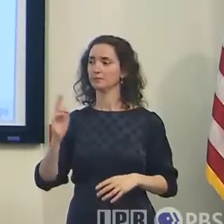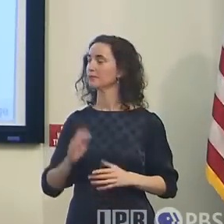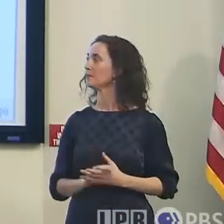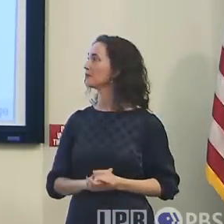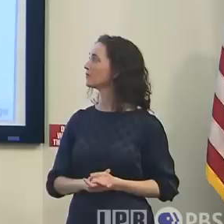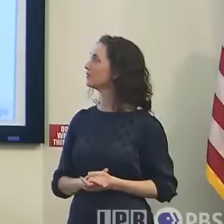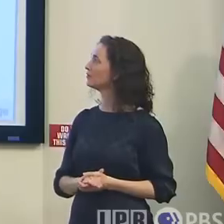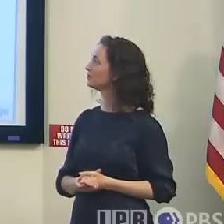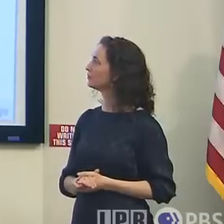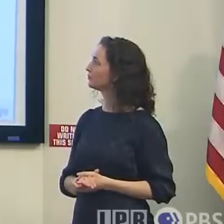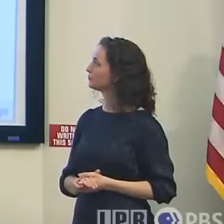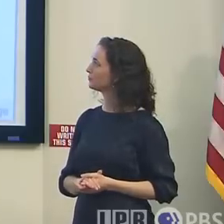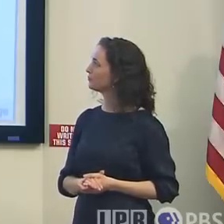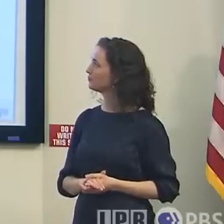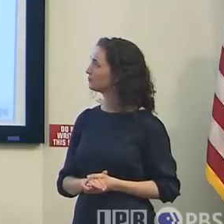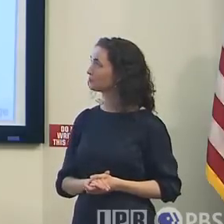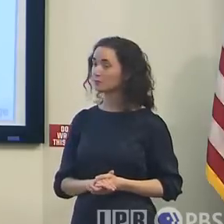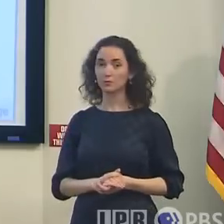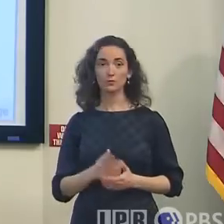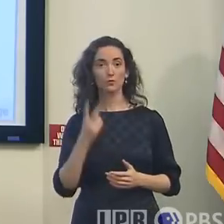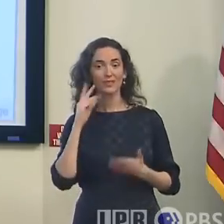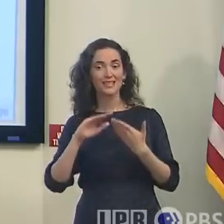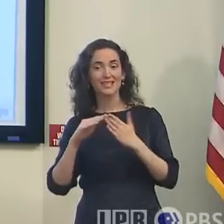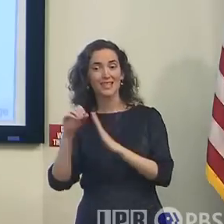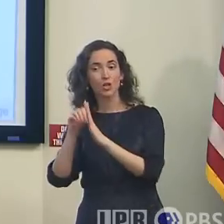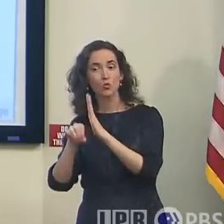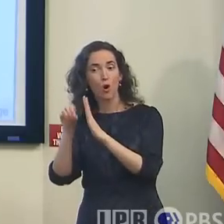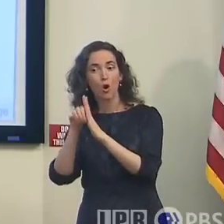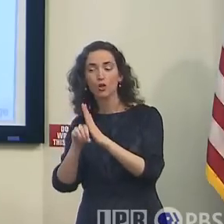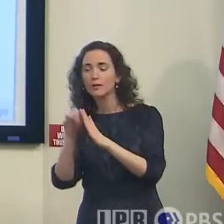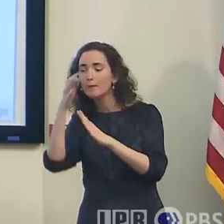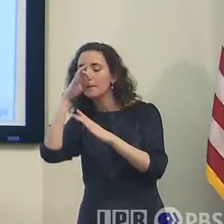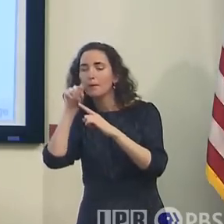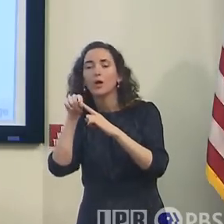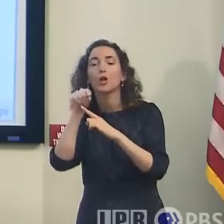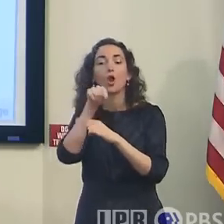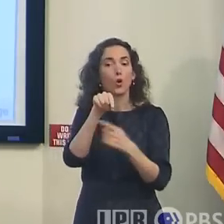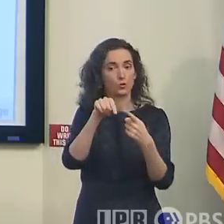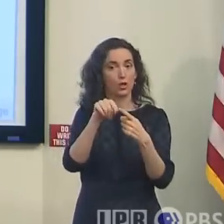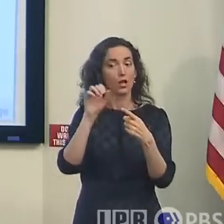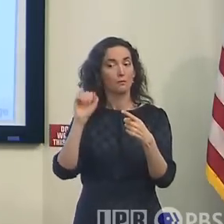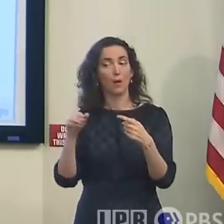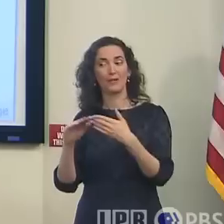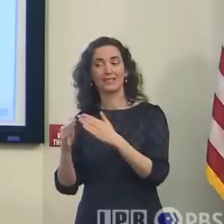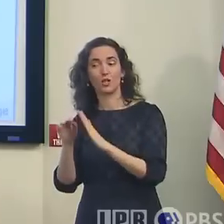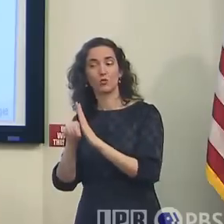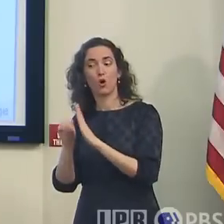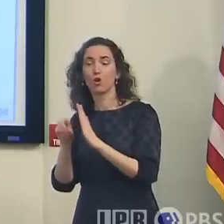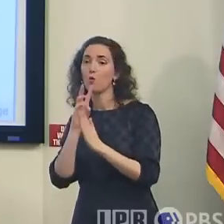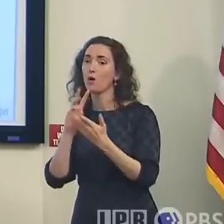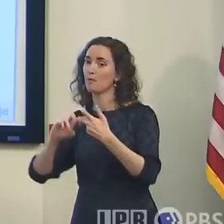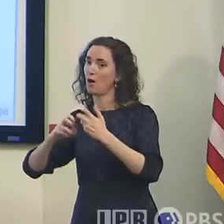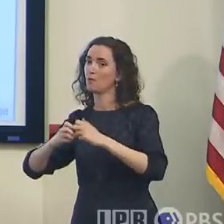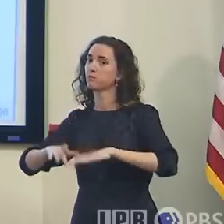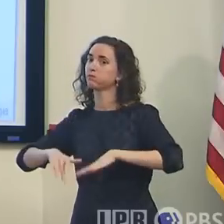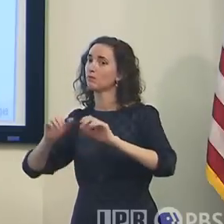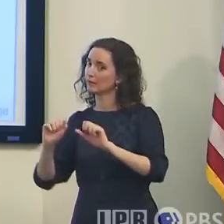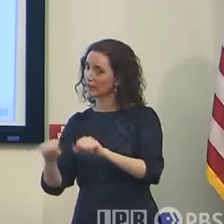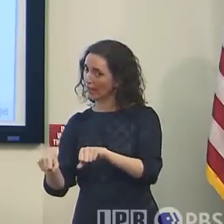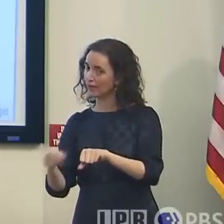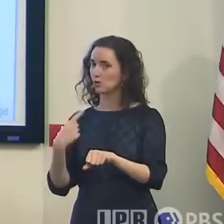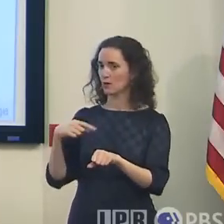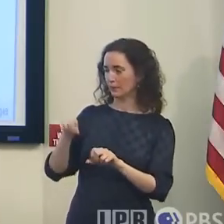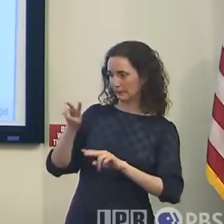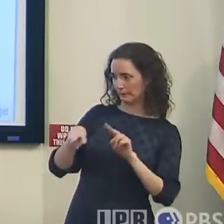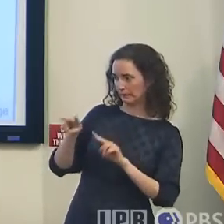This is right on the edge of the city of New Orleans. So obviously we could have some water problems there, and that'll be something we'll have to consider as well as things set up.